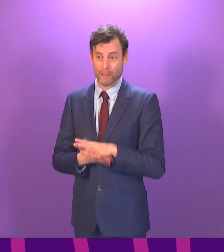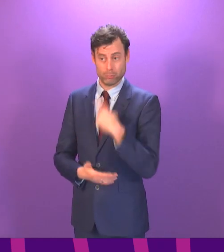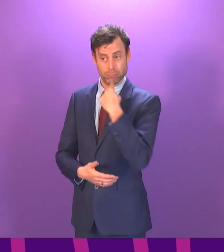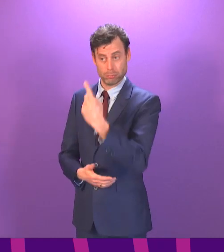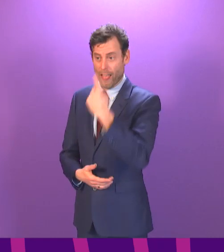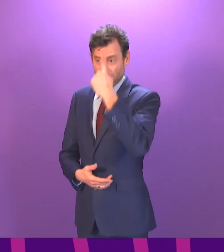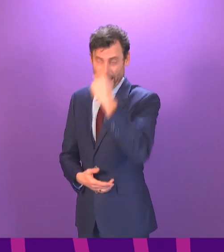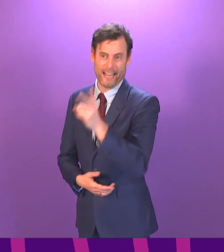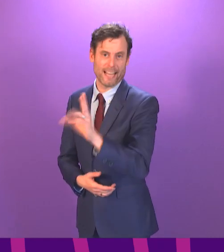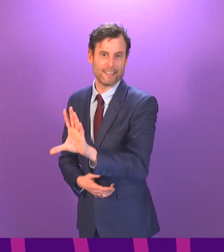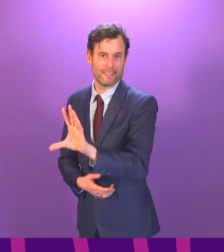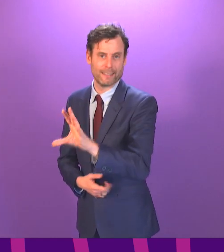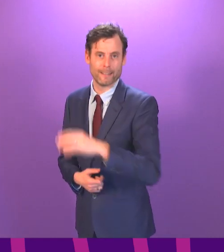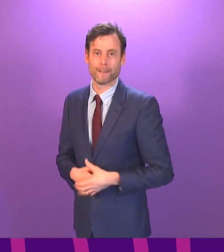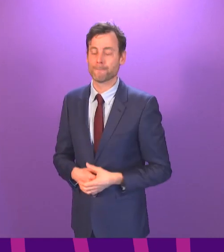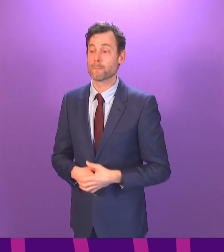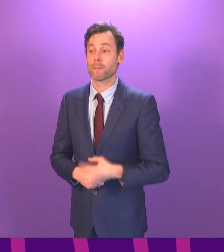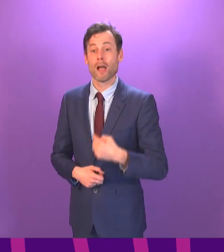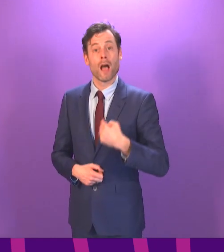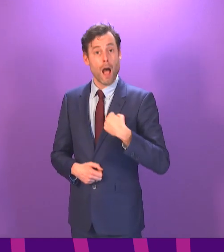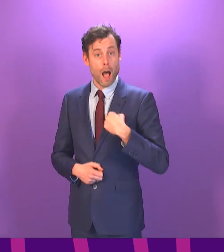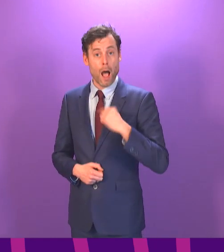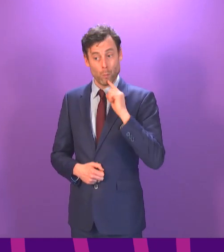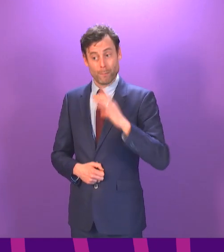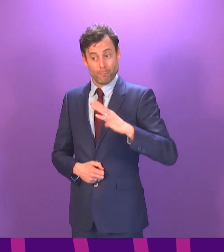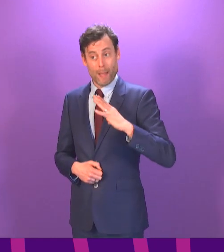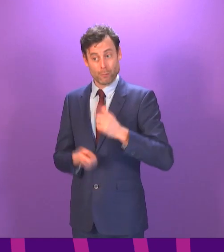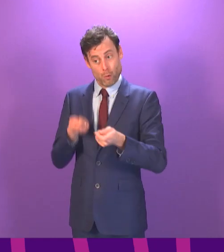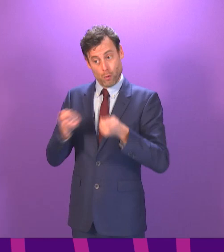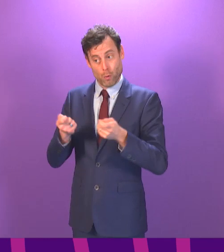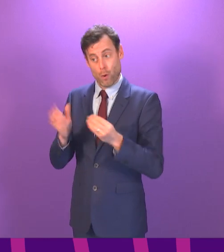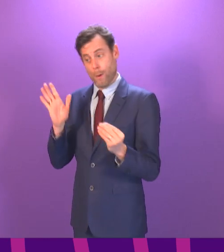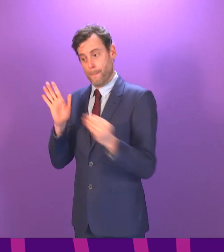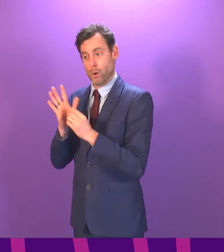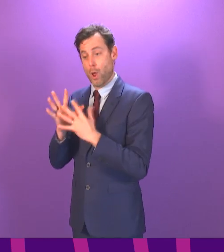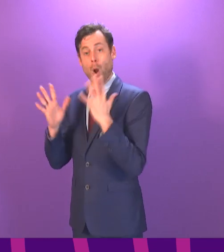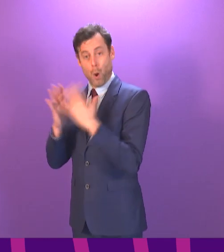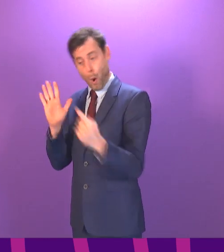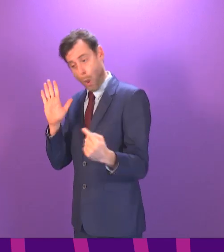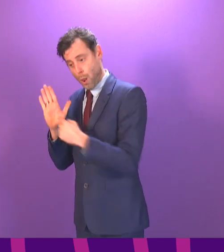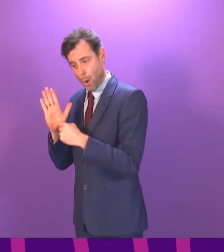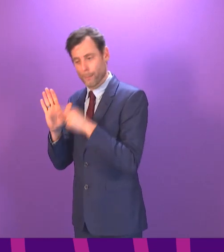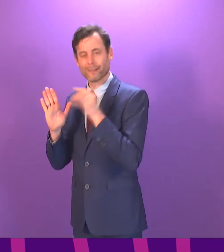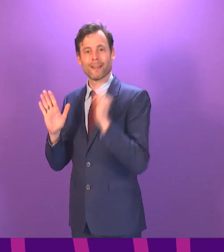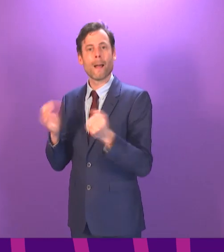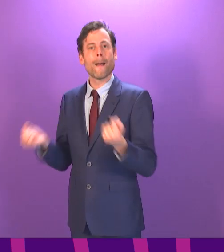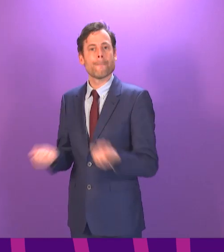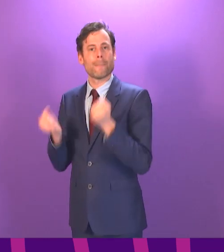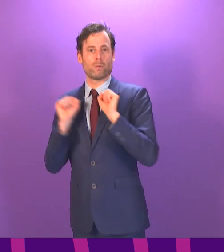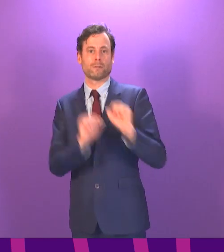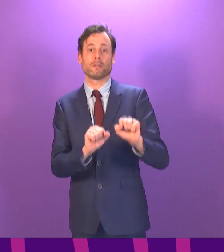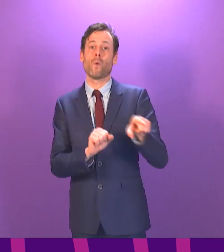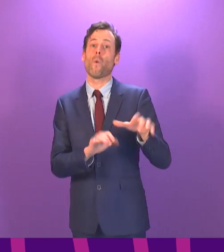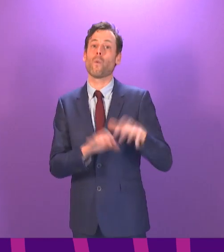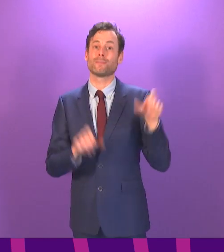Of course, we would have more ability to regulate some of these things in this parliament if these powers didn't lie at Westminster and instead lay here in